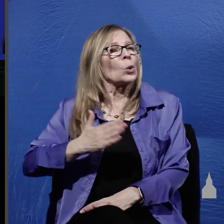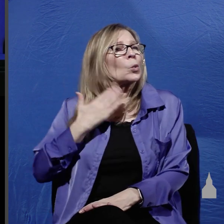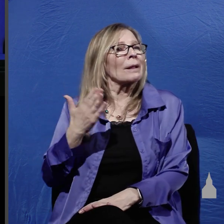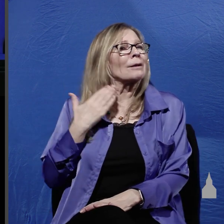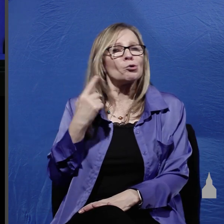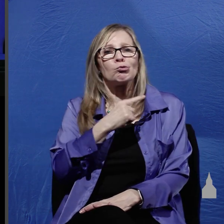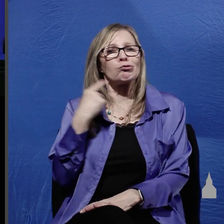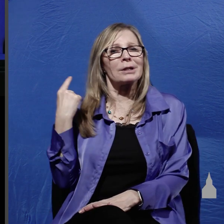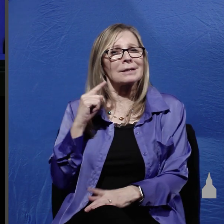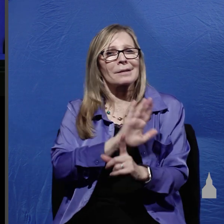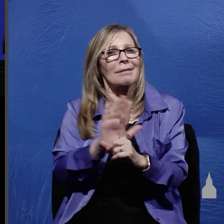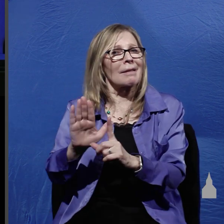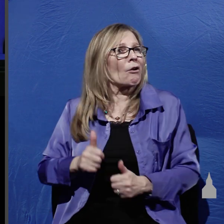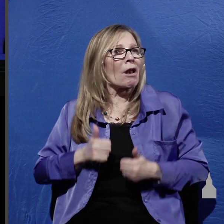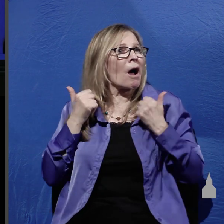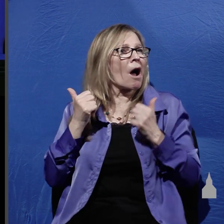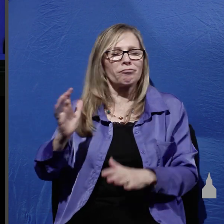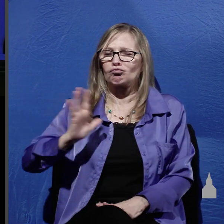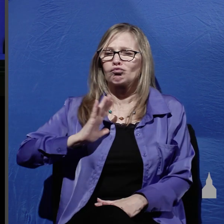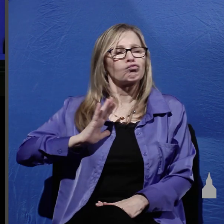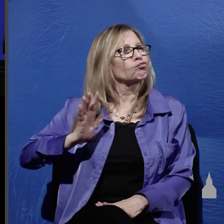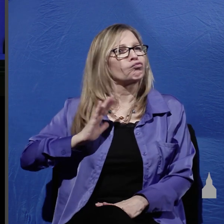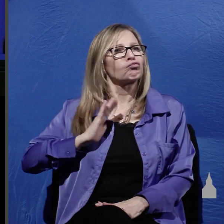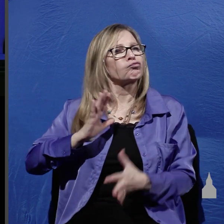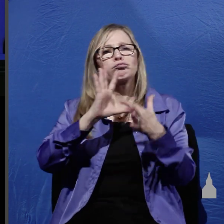even risk their lives as they witnessed for Christ